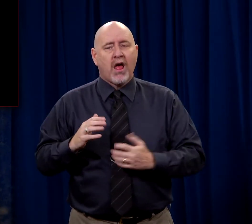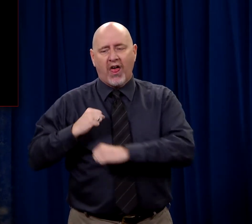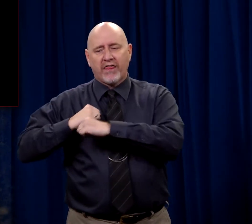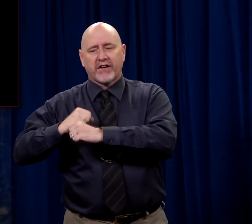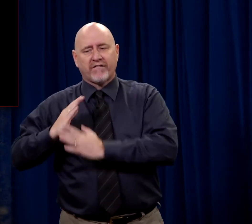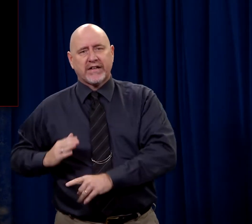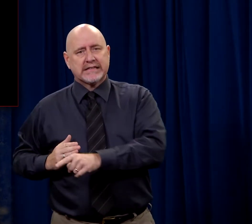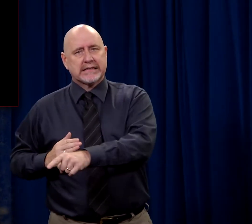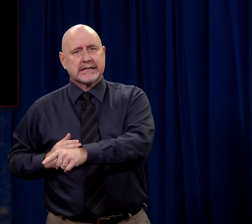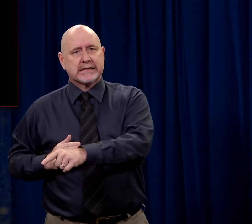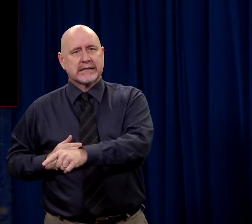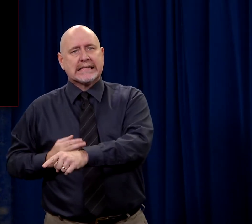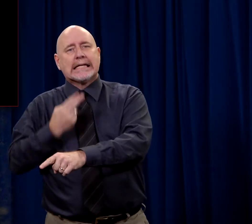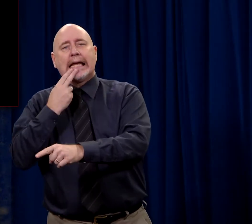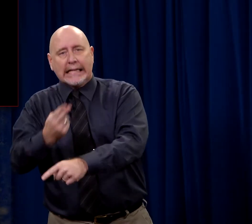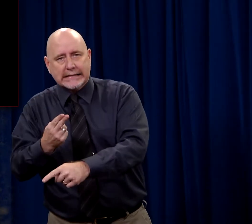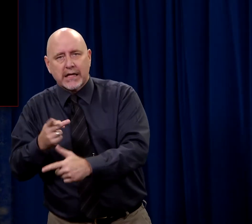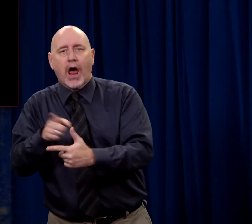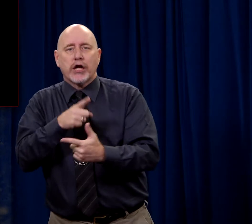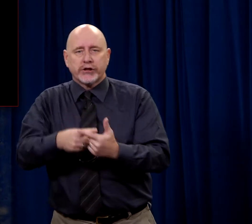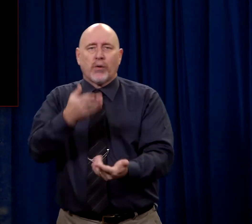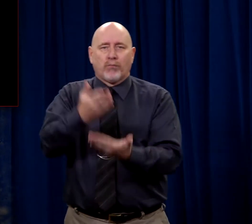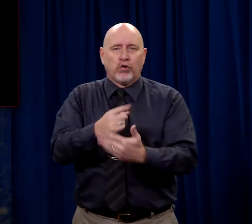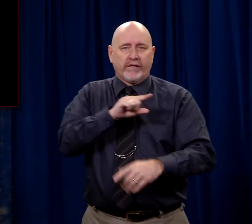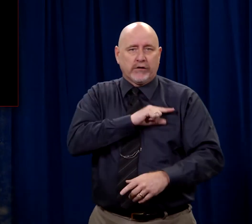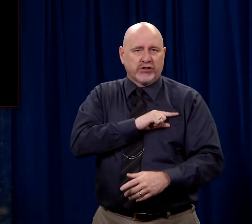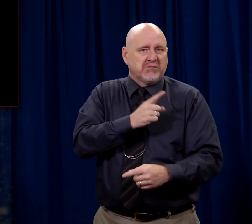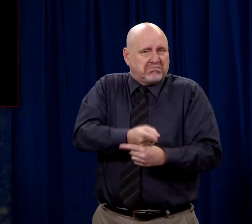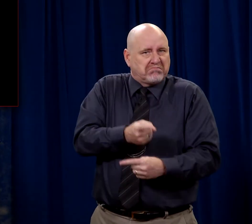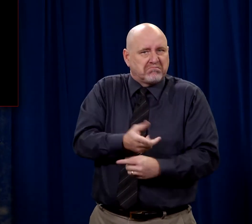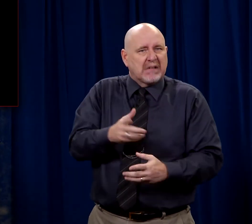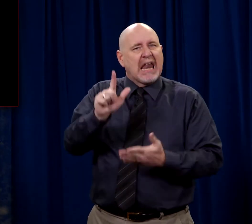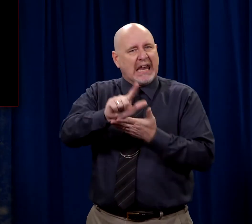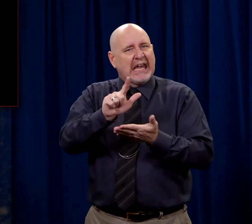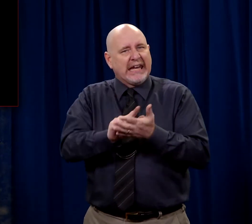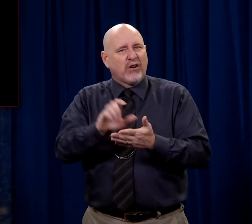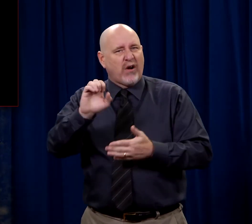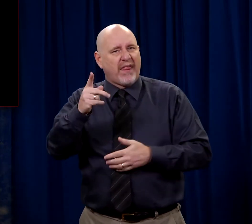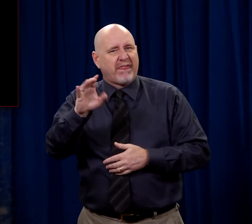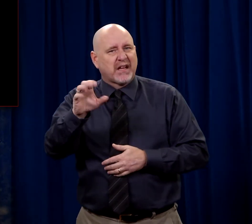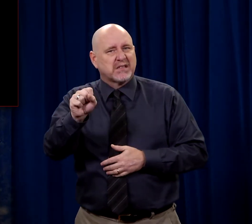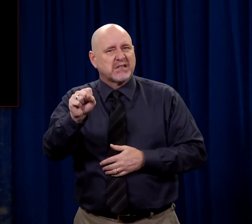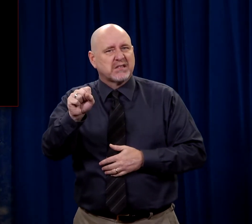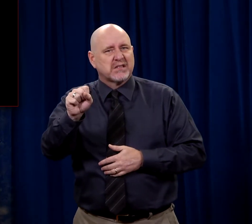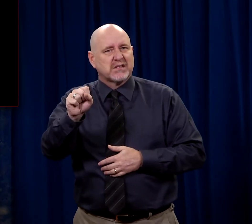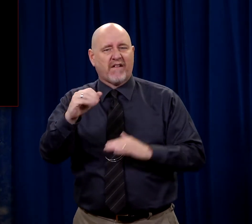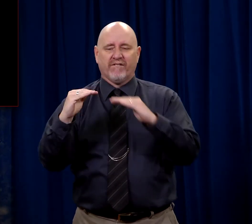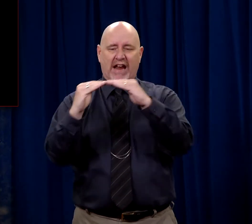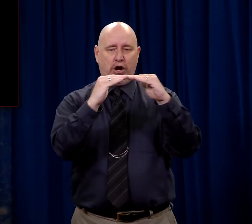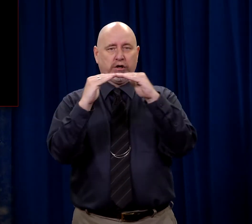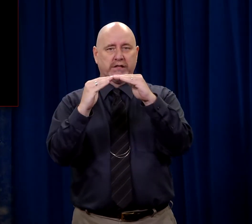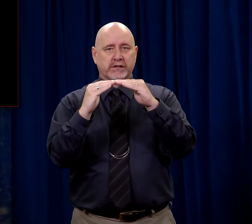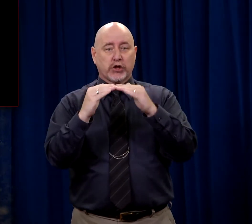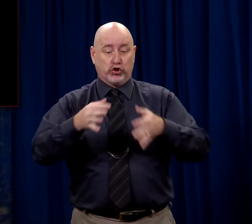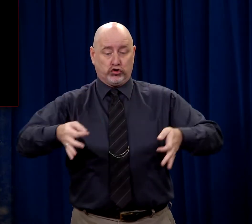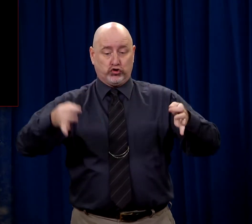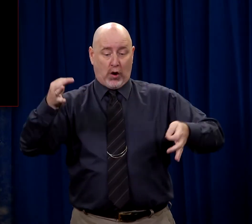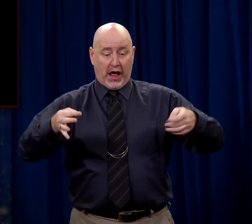the defendant is presumed to be innocent until proven guilty. Basic legal ethics based on the spirit of fairness say that you